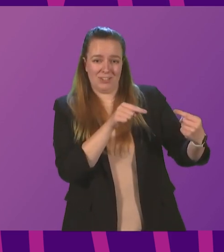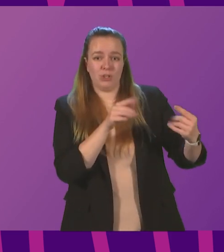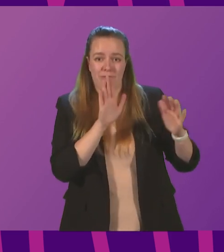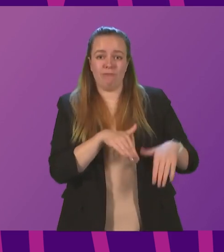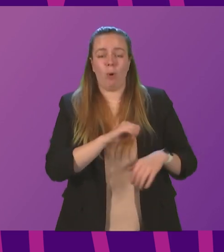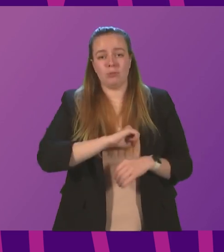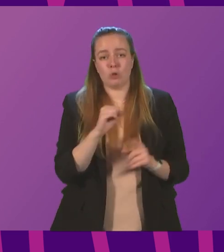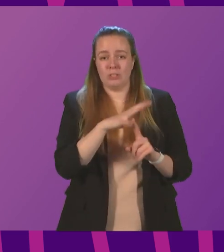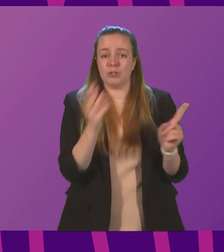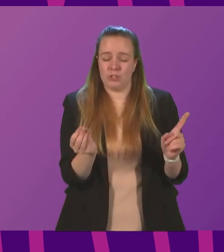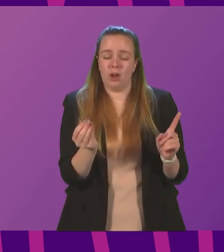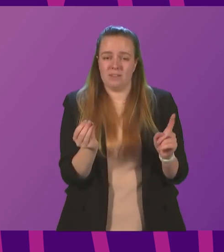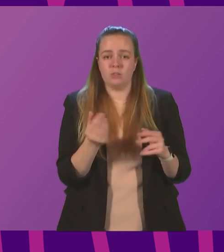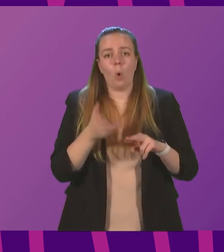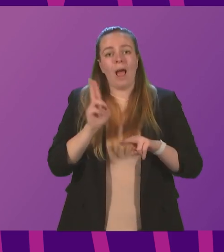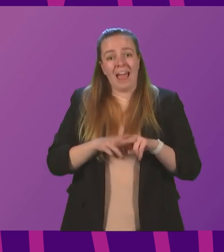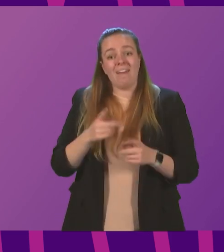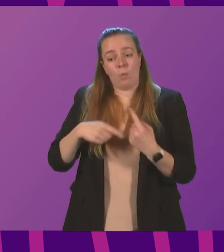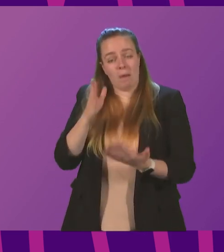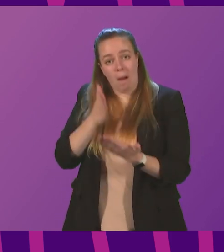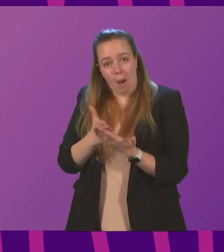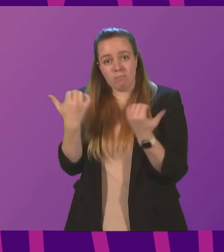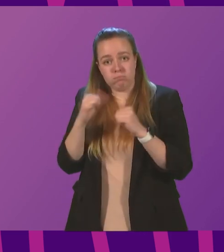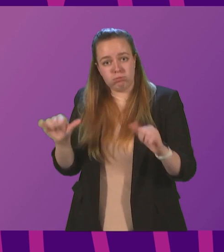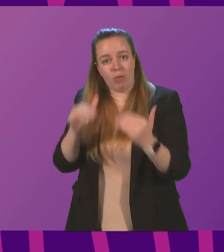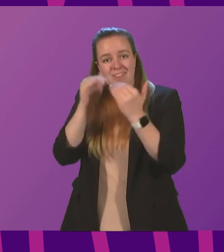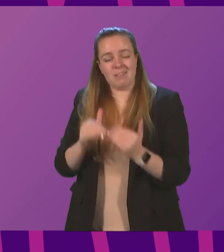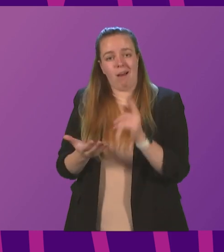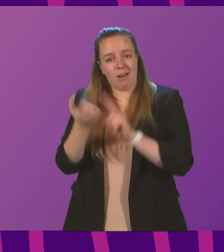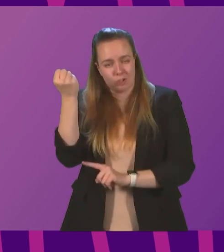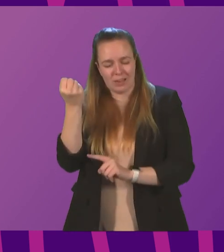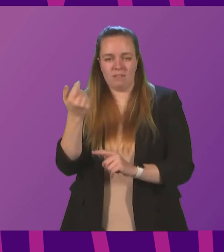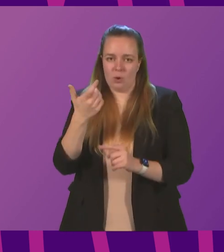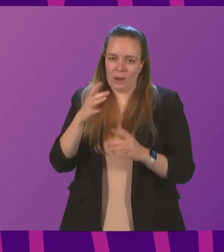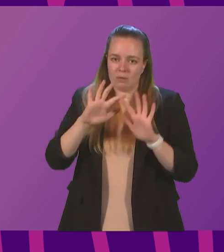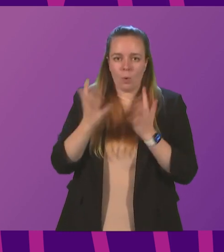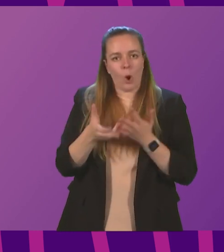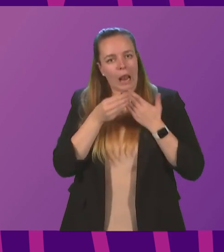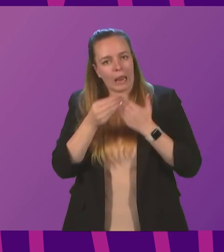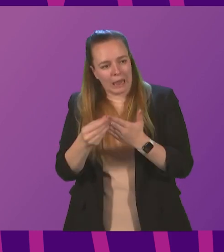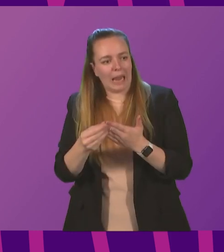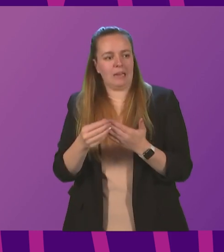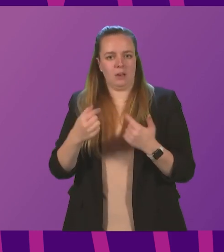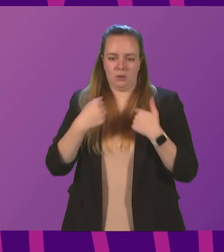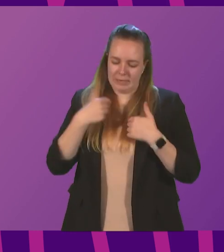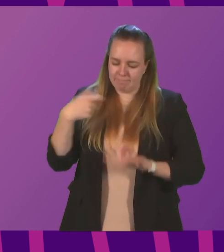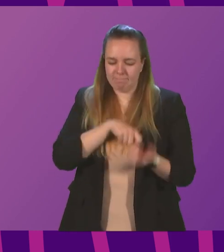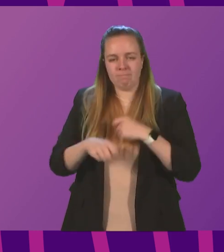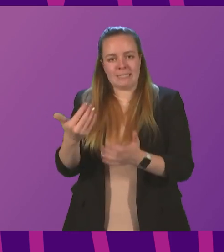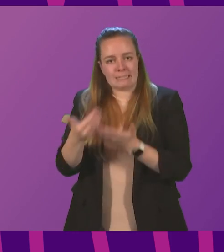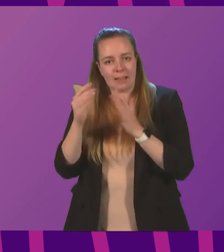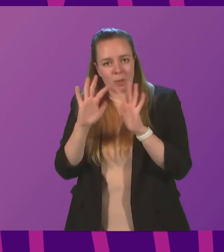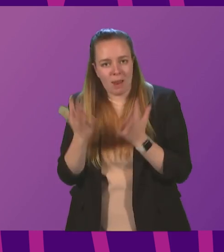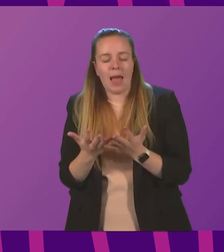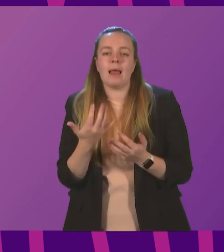Conservatives. So if we are to meet those targets, if we are to lead the world, and if we are to play our full part in saving the planet,